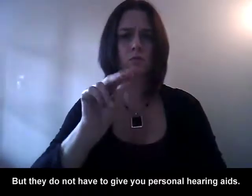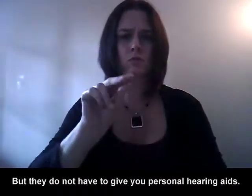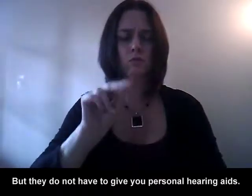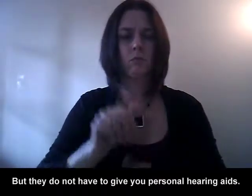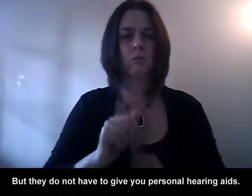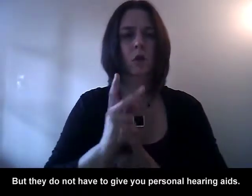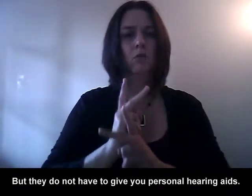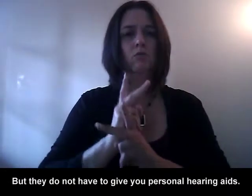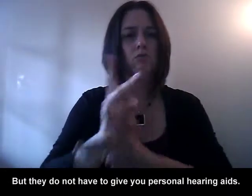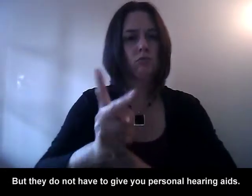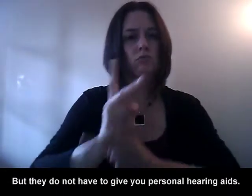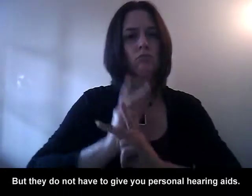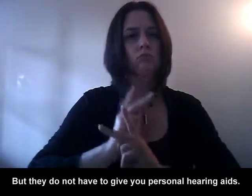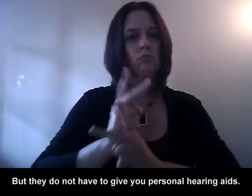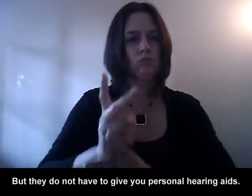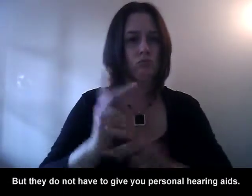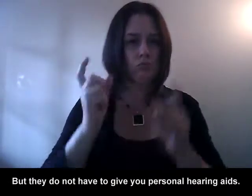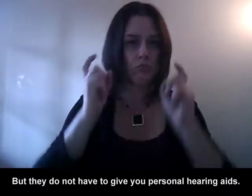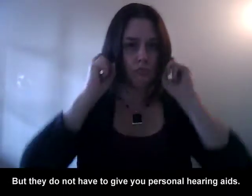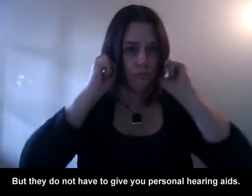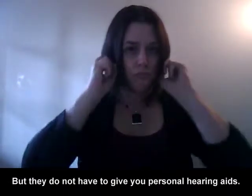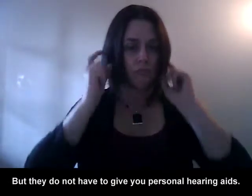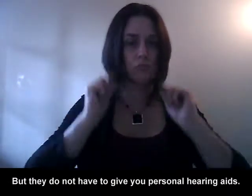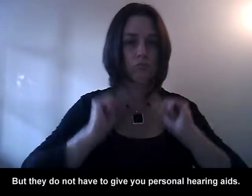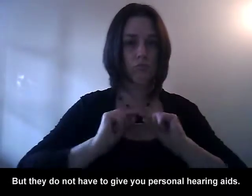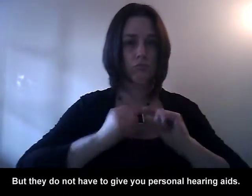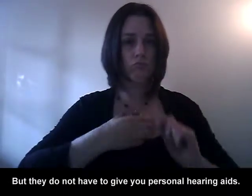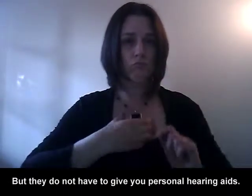But they do not have to give you personal hearing aids.